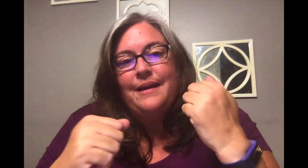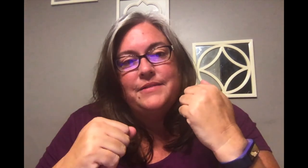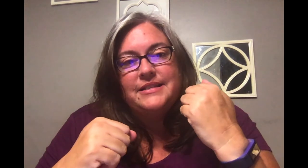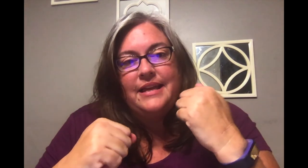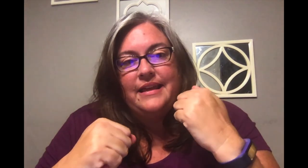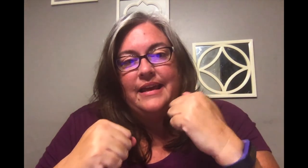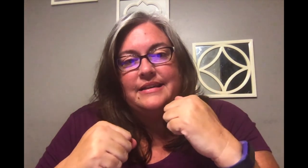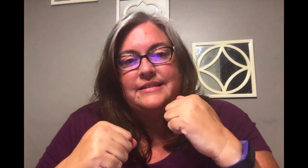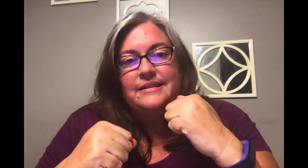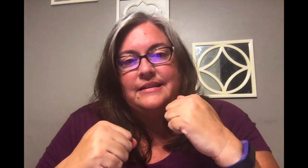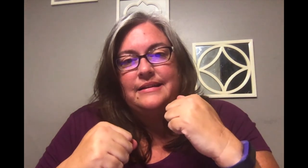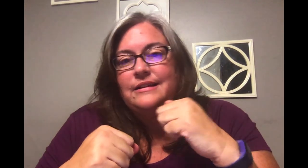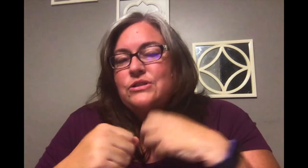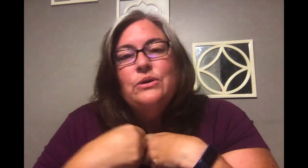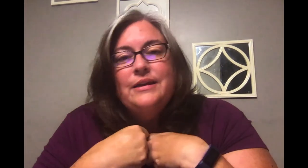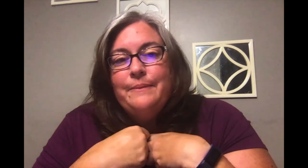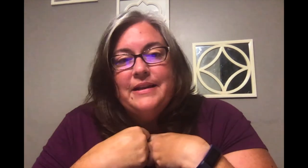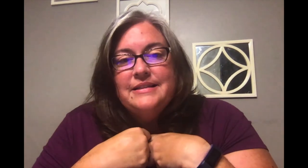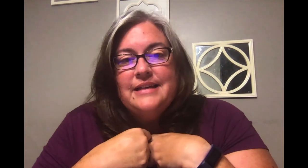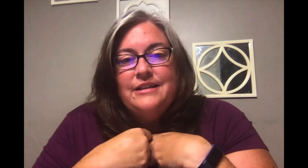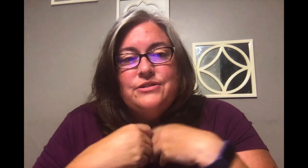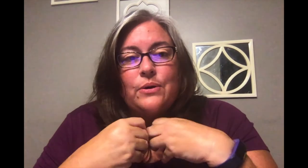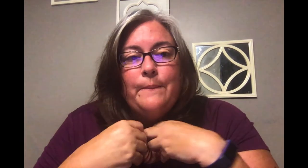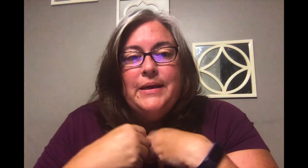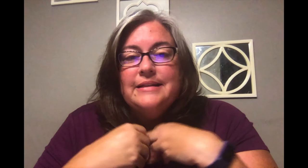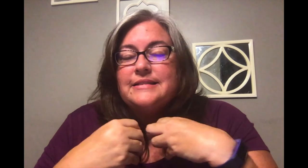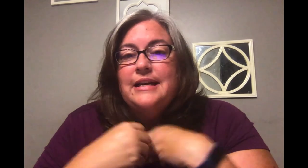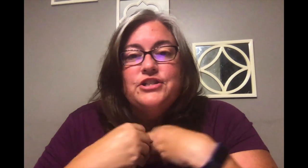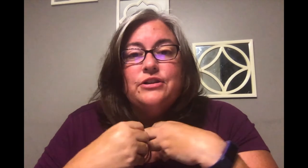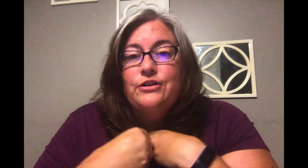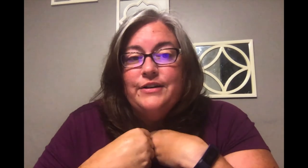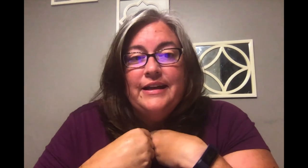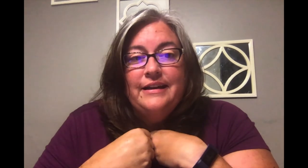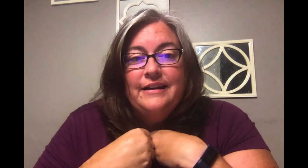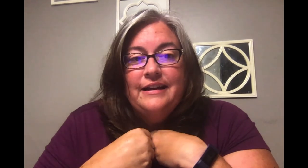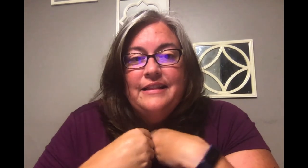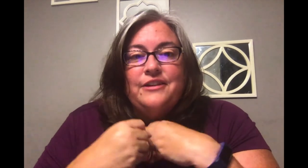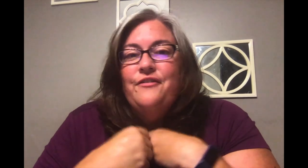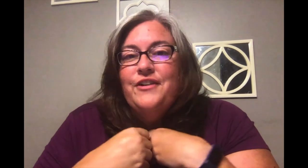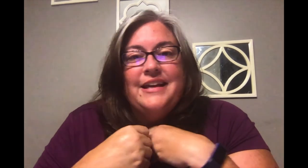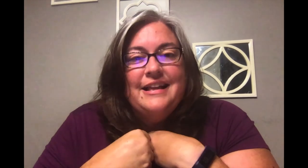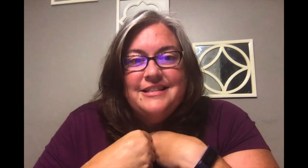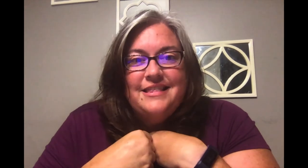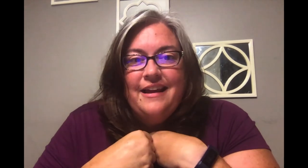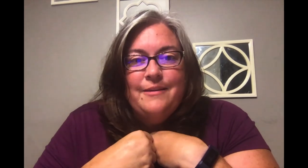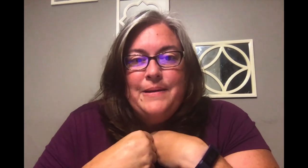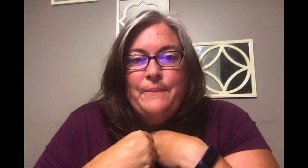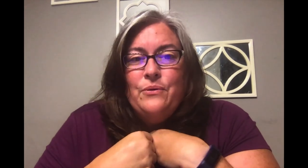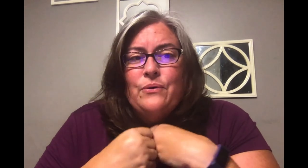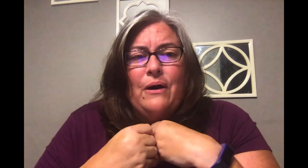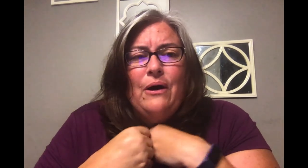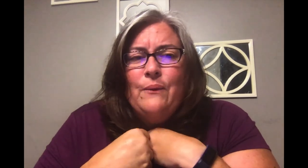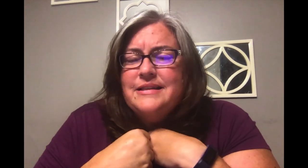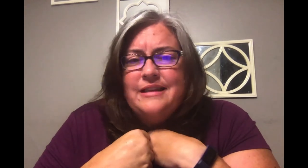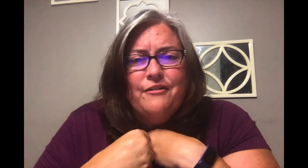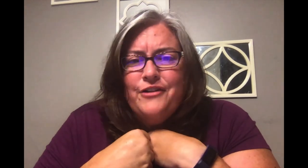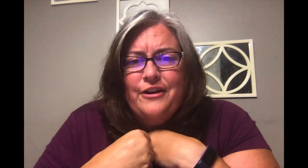to say thanks Don't keep it inside Don't be in such a hurry That you forget To thank the people Who are always there For you